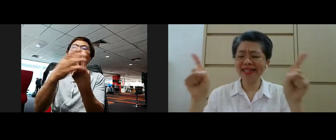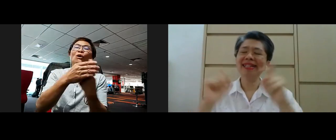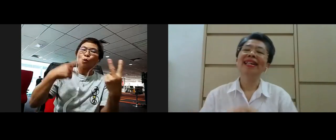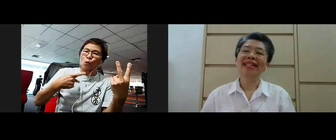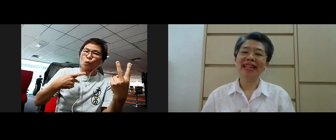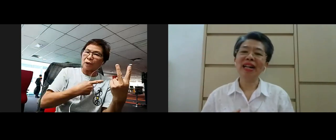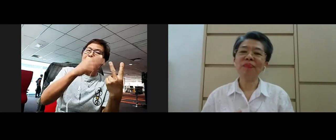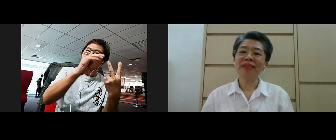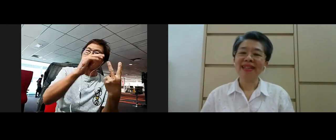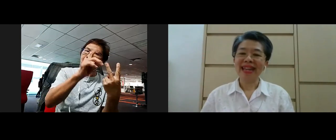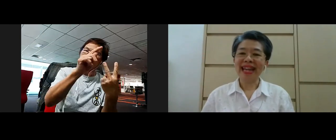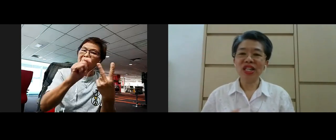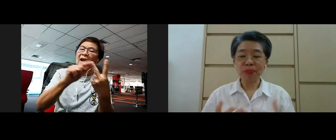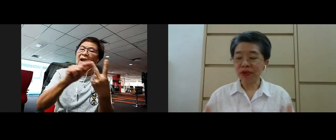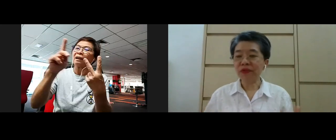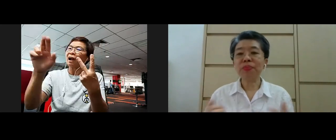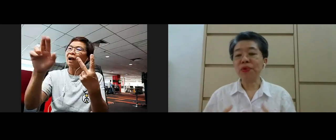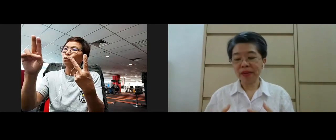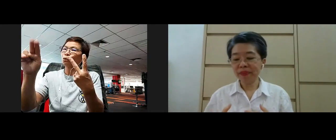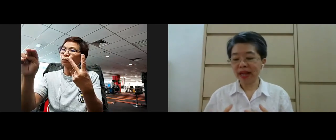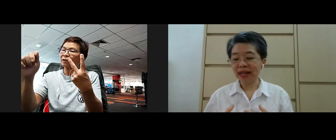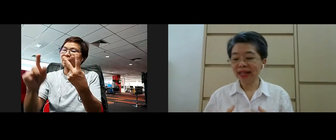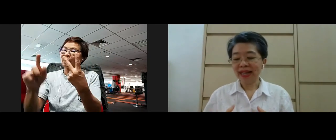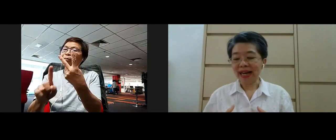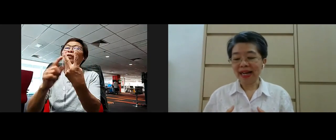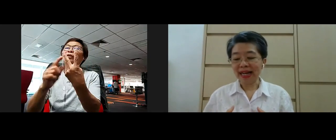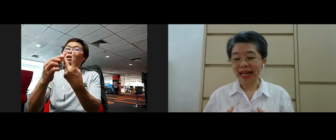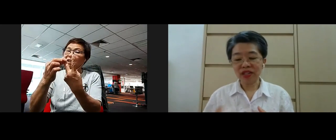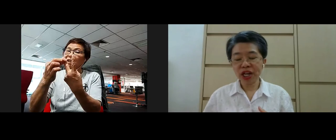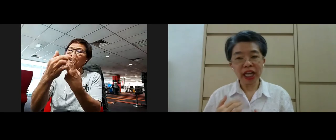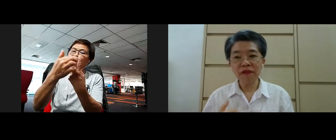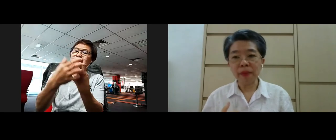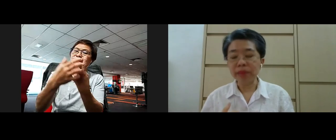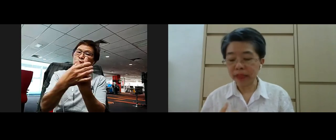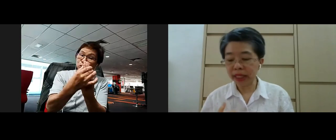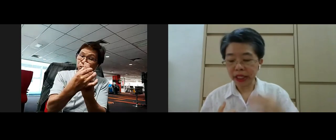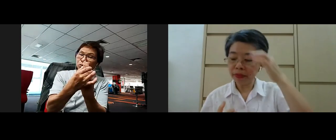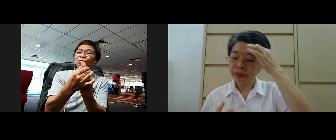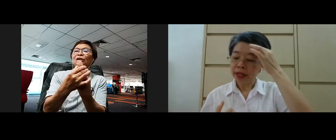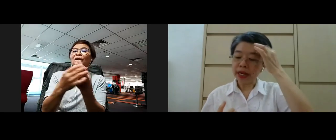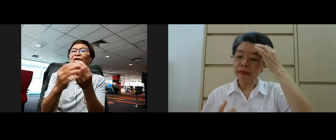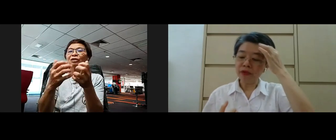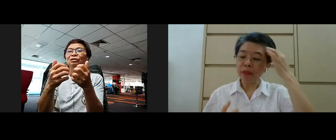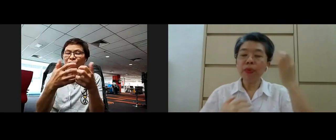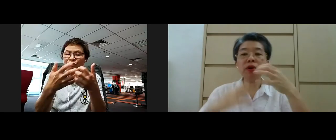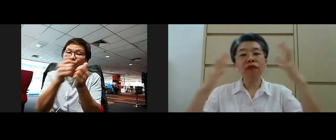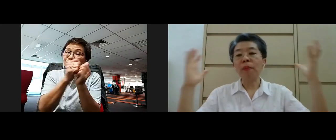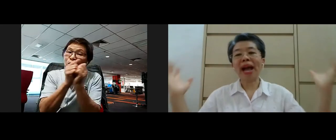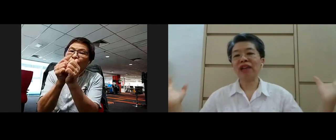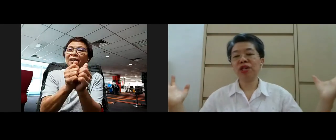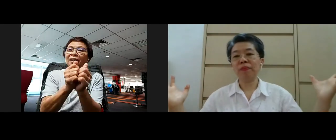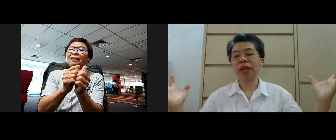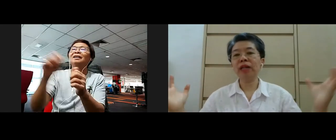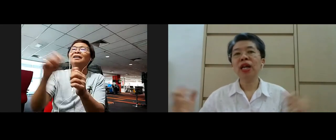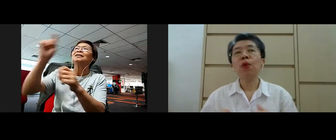arise yeah and this beautiful poem yeah actually it came from Burma yeah the rainbow of